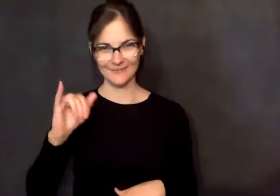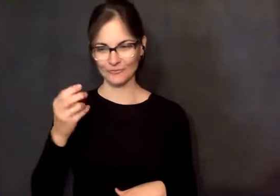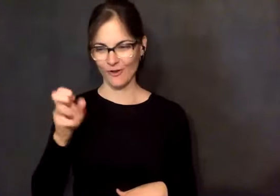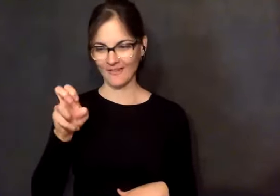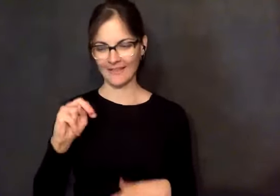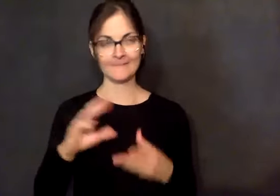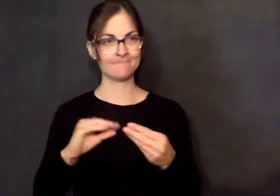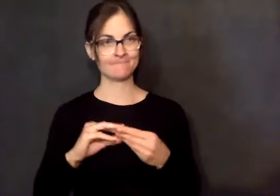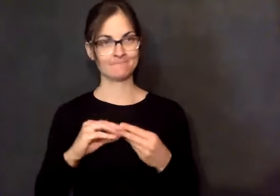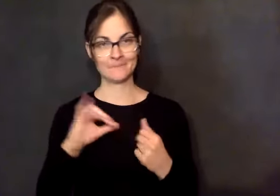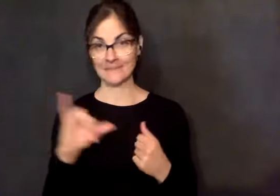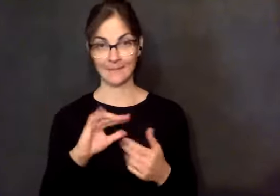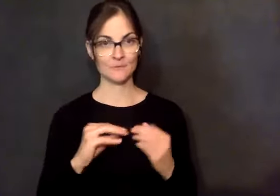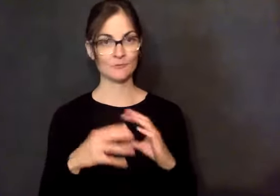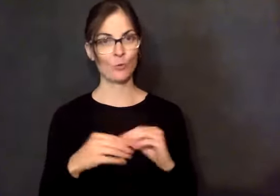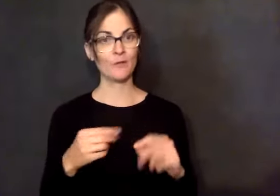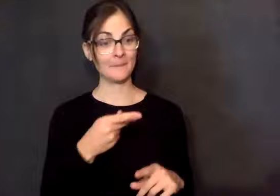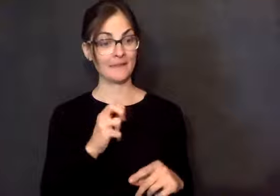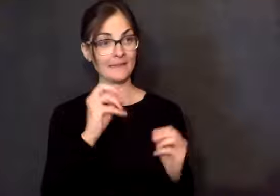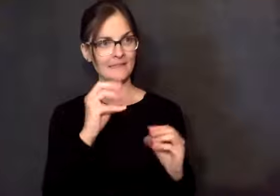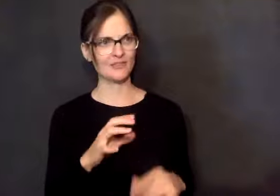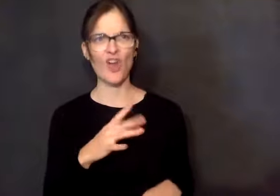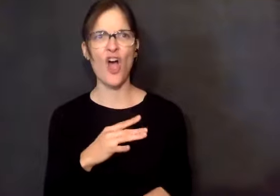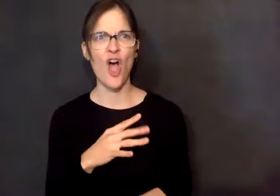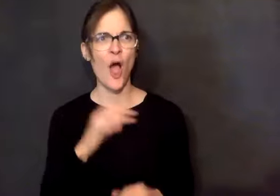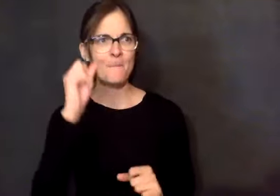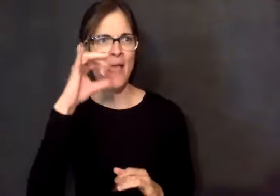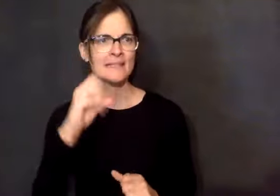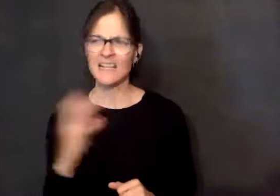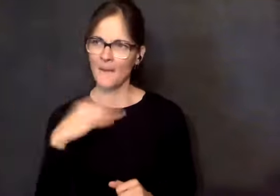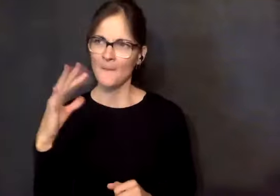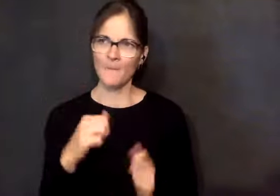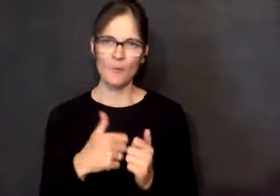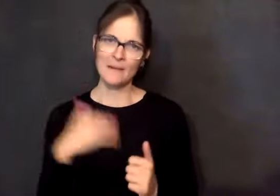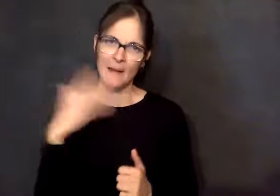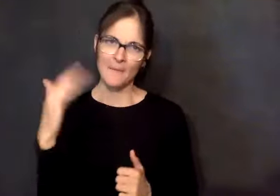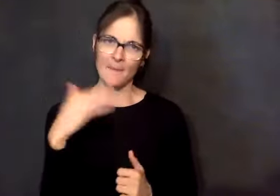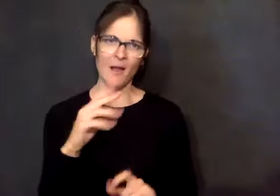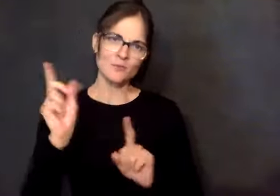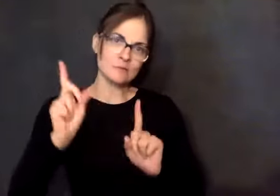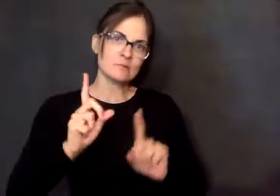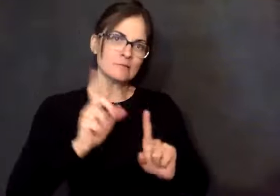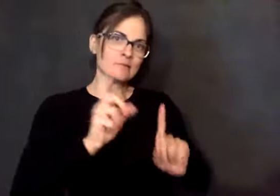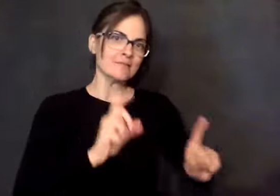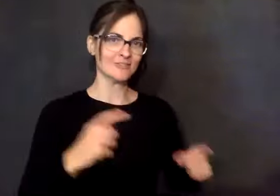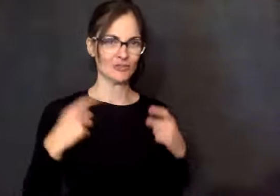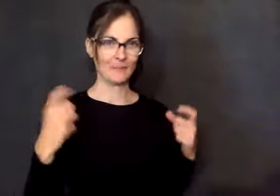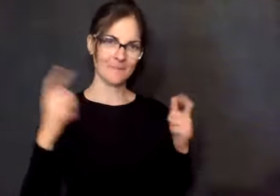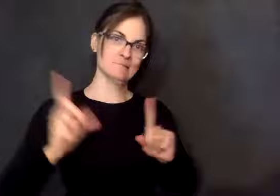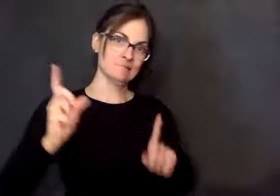amazing. I want you to come down to the gym with me. So into the gymnasium goes Jonathan with the teacher. And the teacher says, tell that story